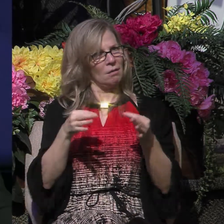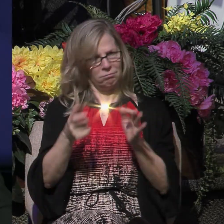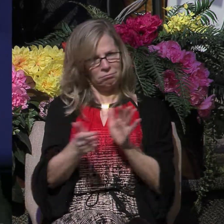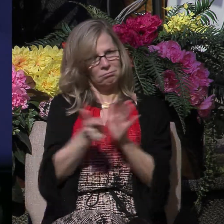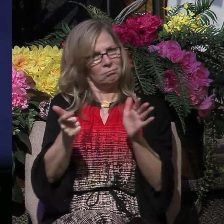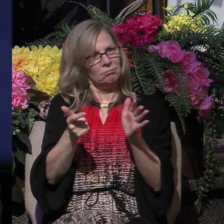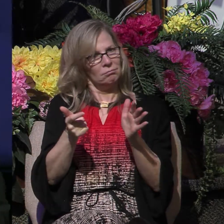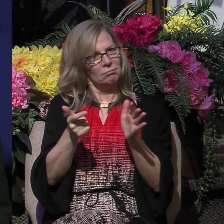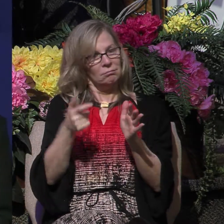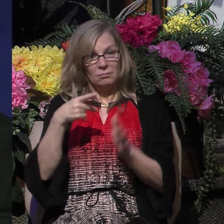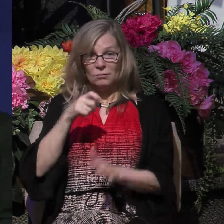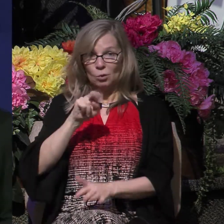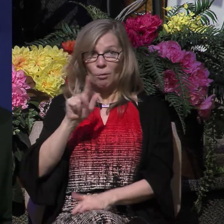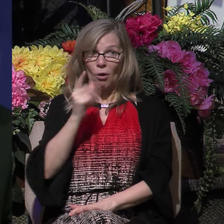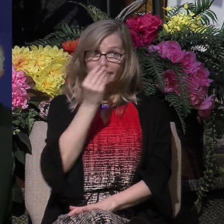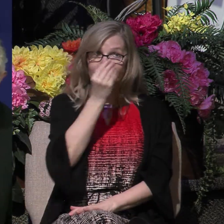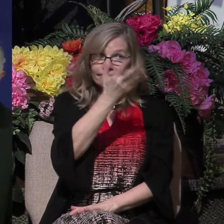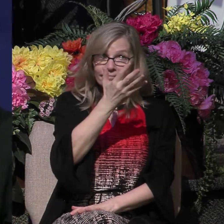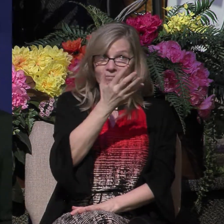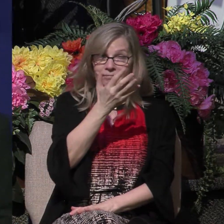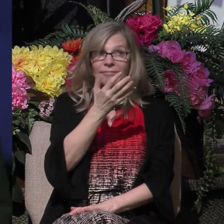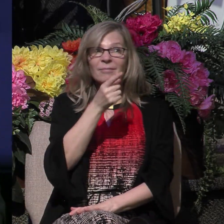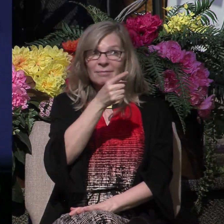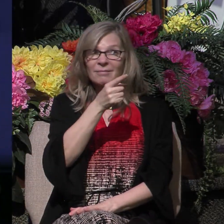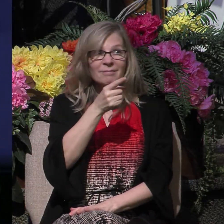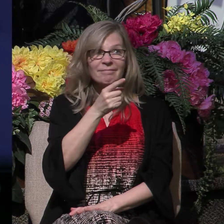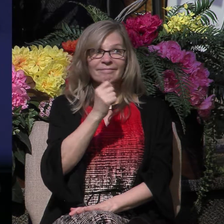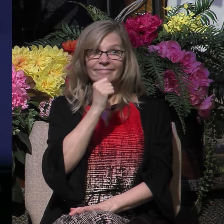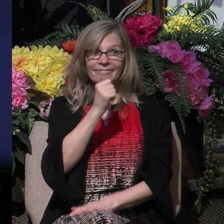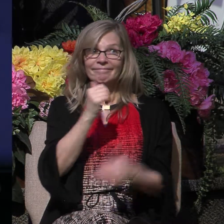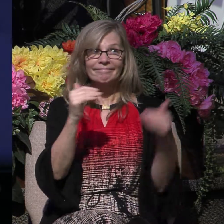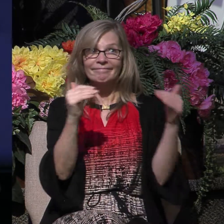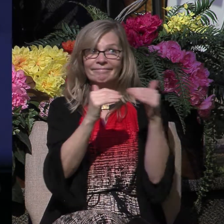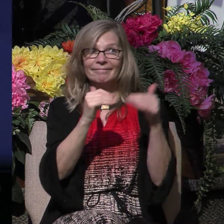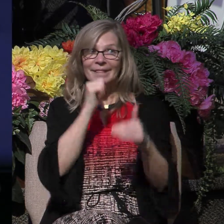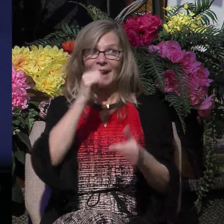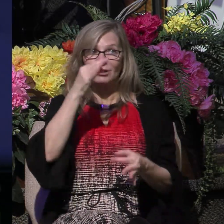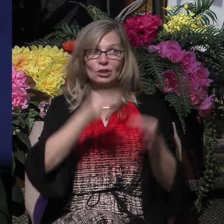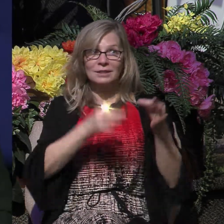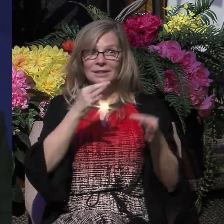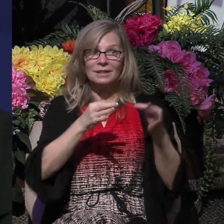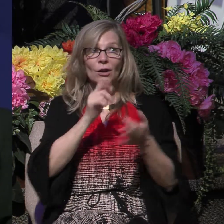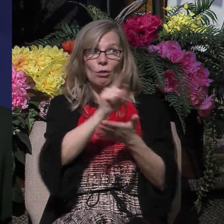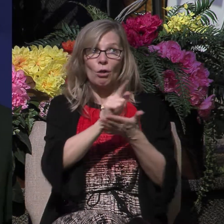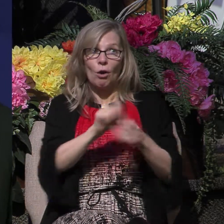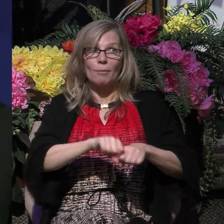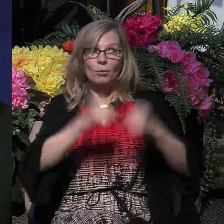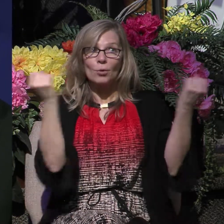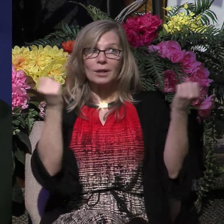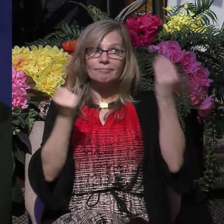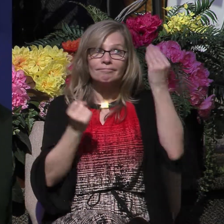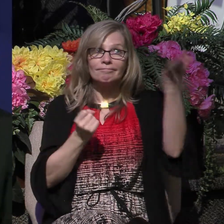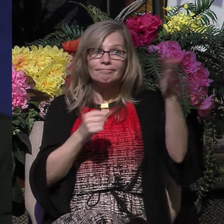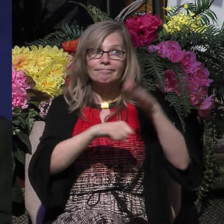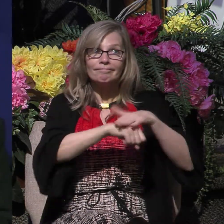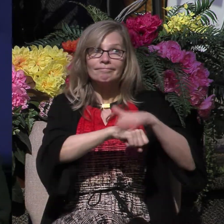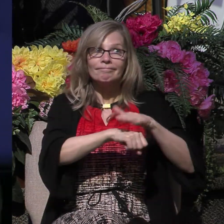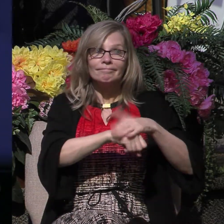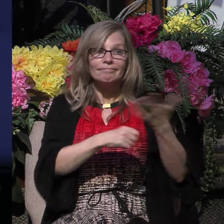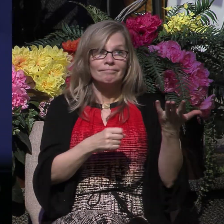So what Paul is really saying is that a grave injustice has been done to them. The law has been broken and he wants the authorities